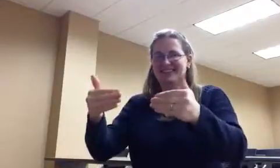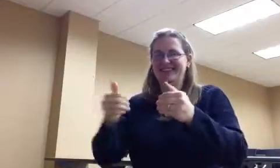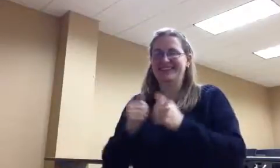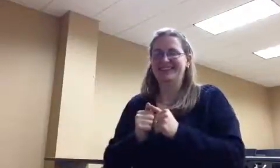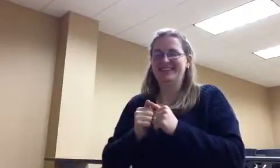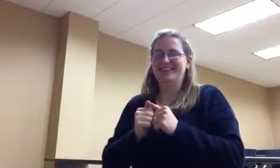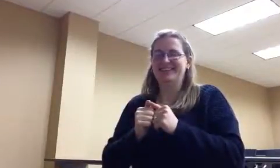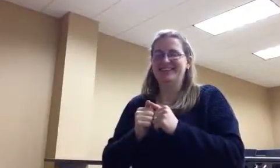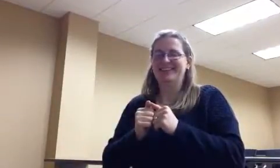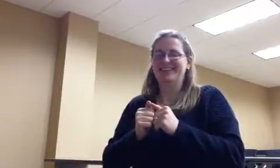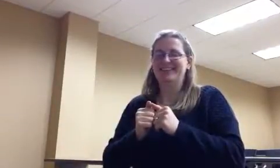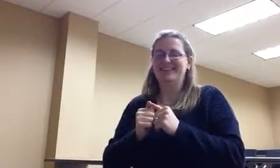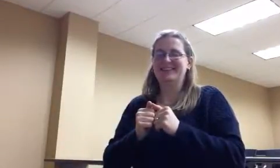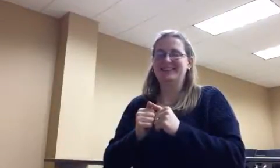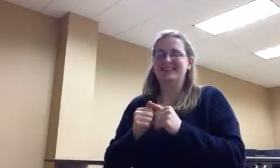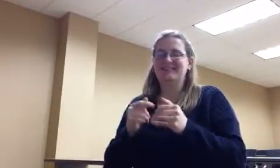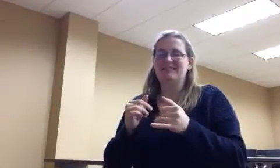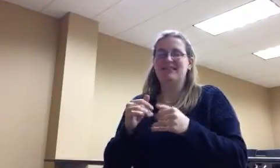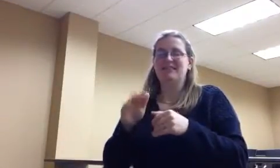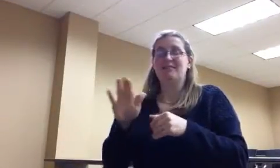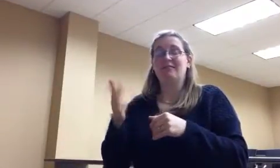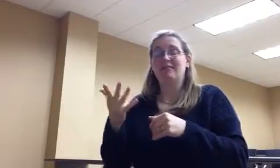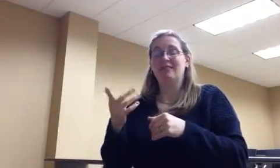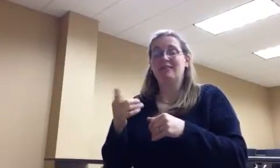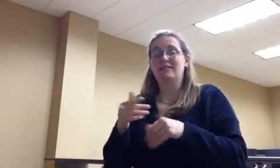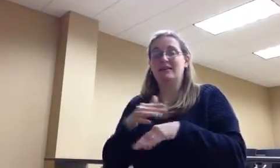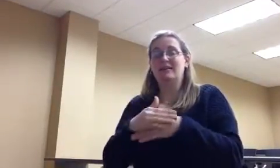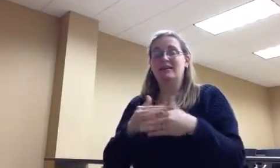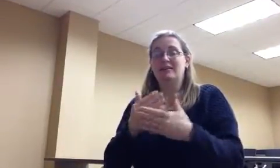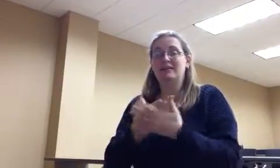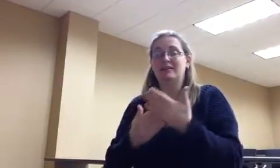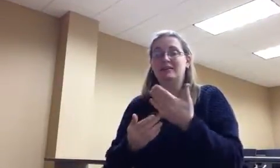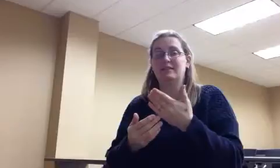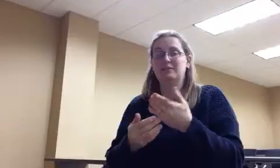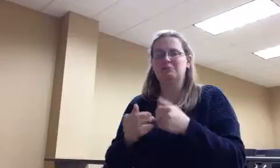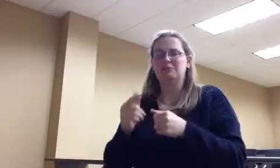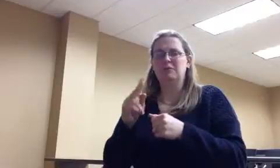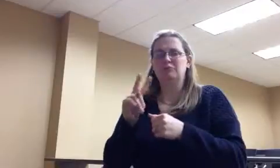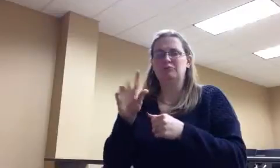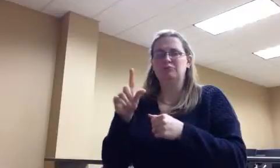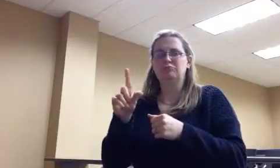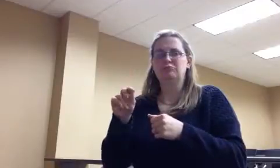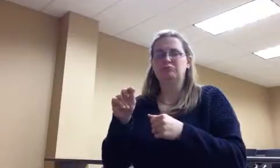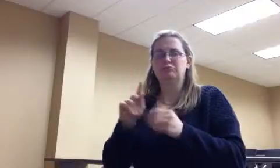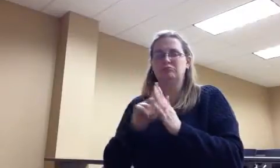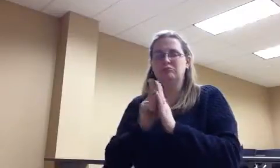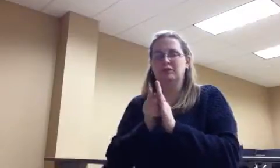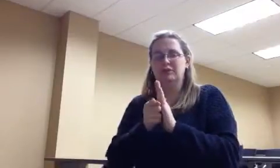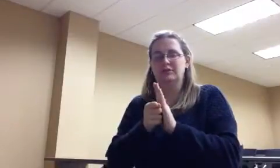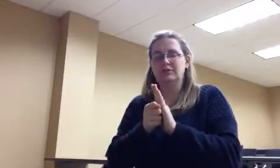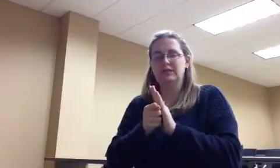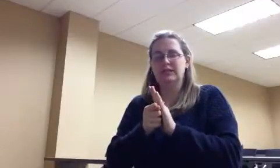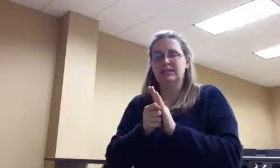left-hand column. We have about 27 more seconds. You're doing everything that I ask for you three.